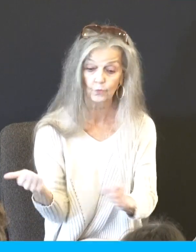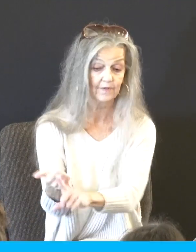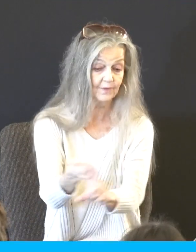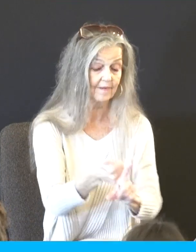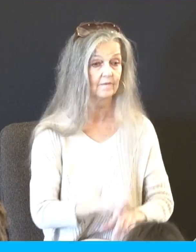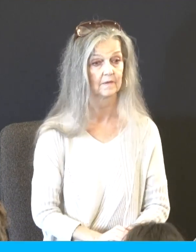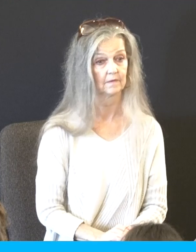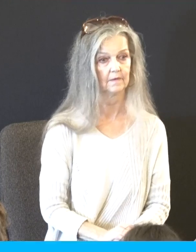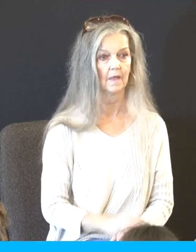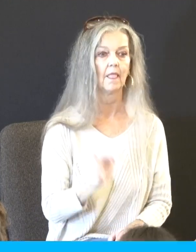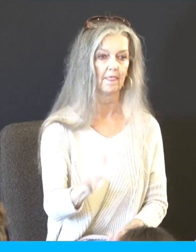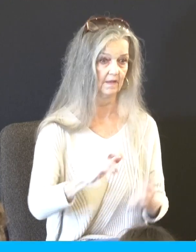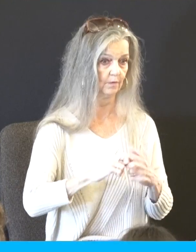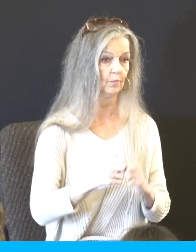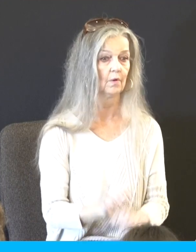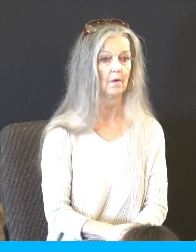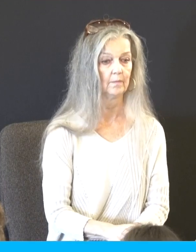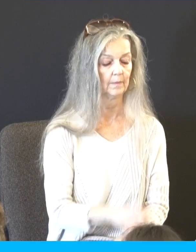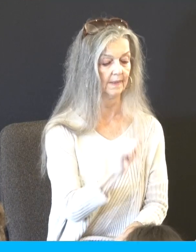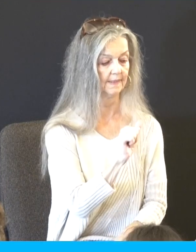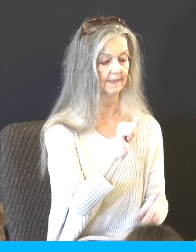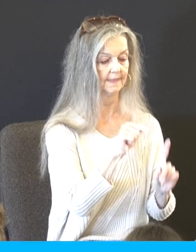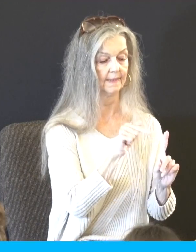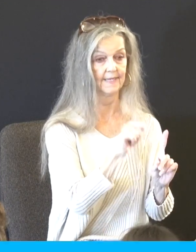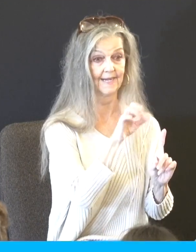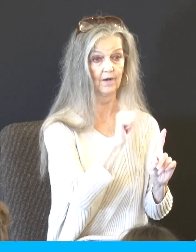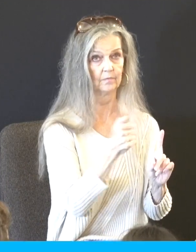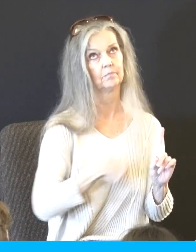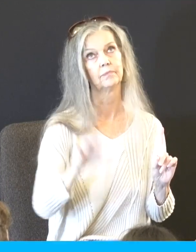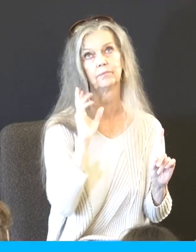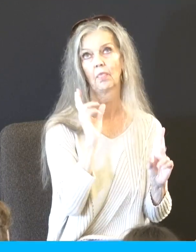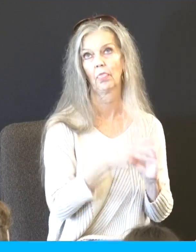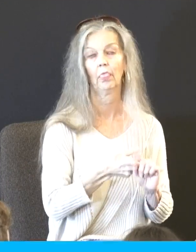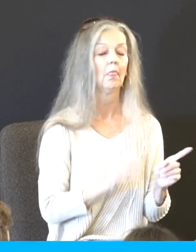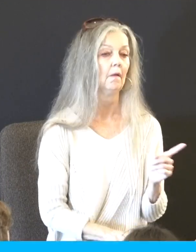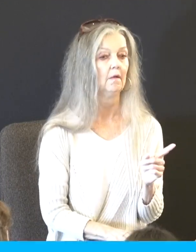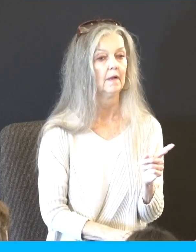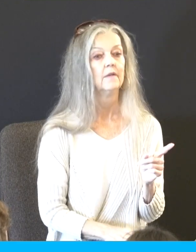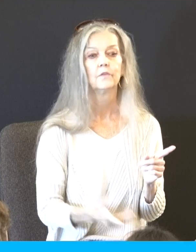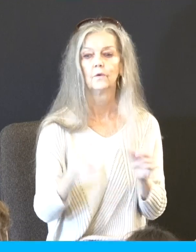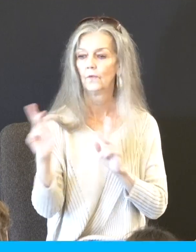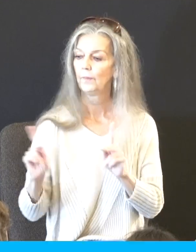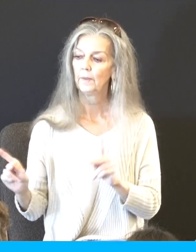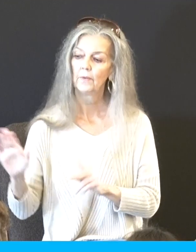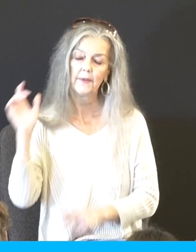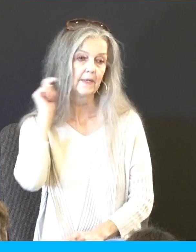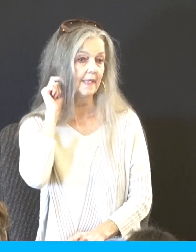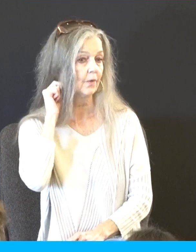This is a problem. And Aaron fell right into it. So the people broke off the earrings. He took it. He fashioned it with a graving